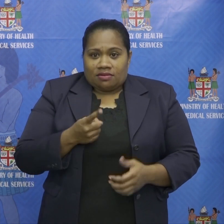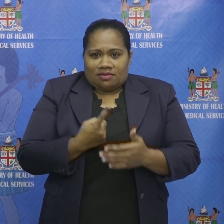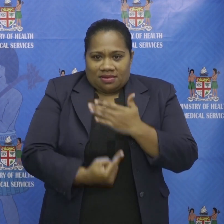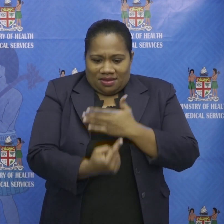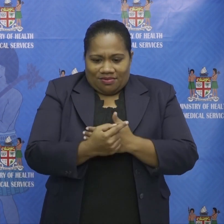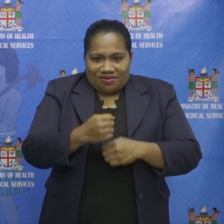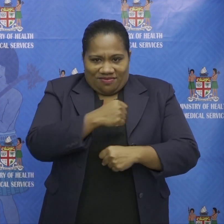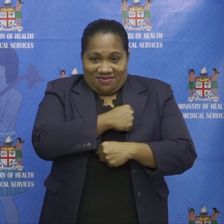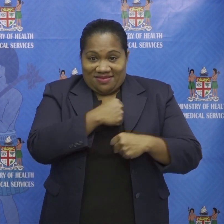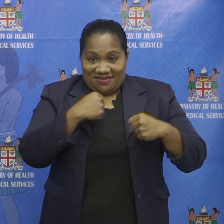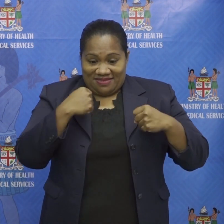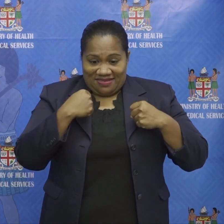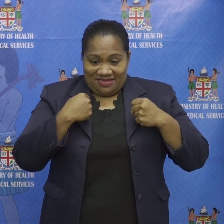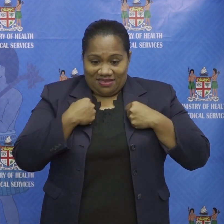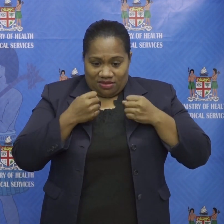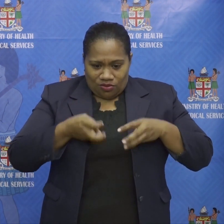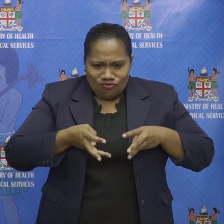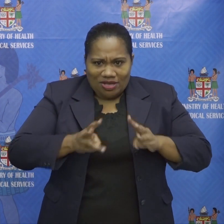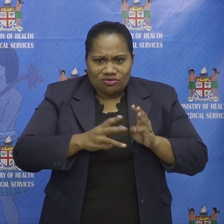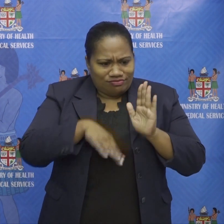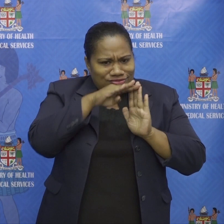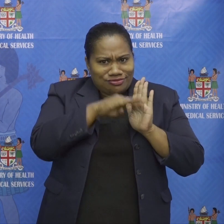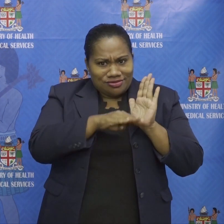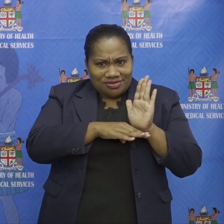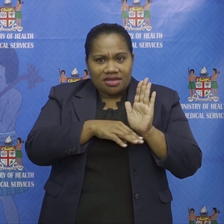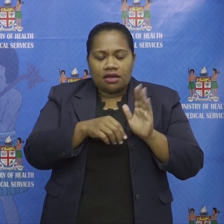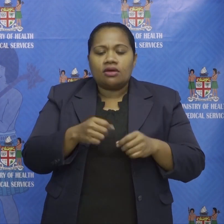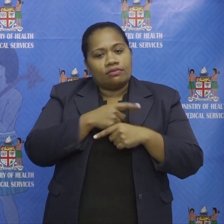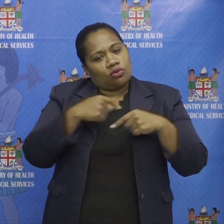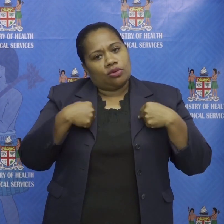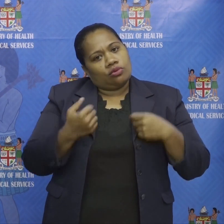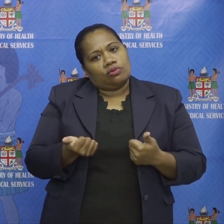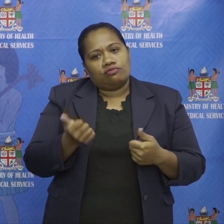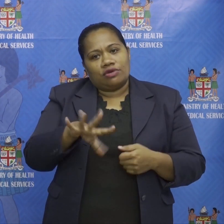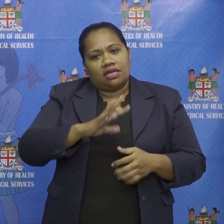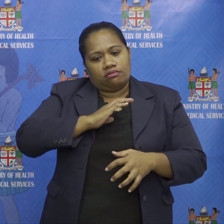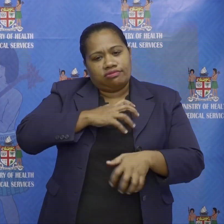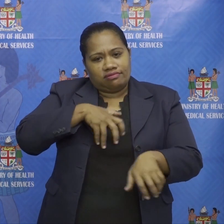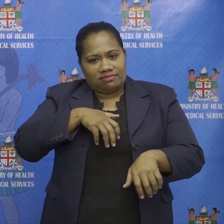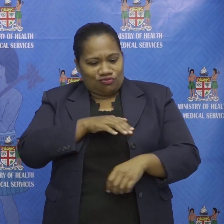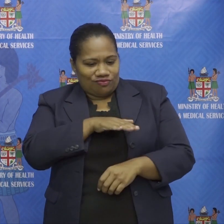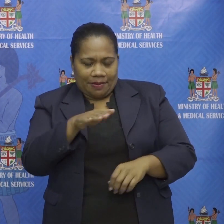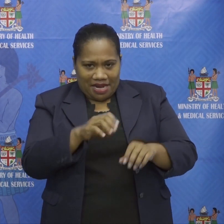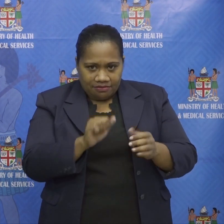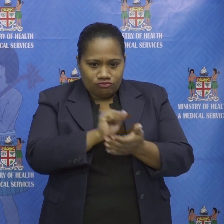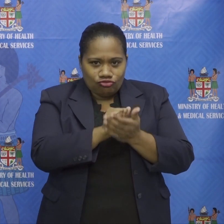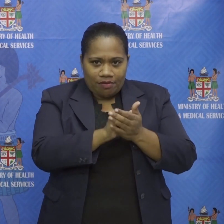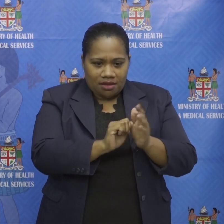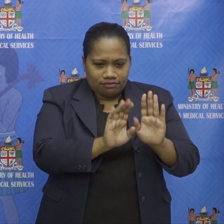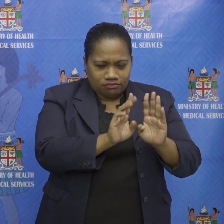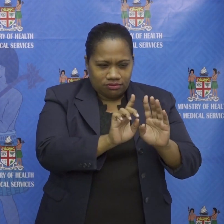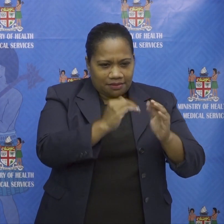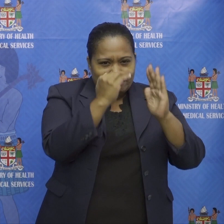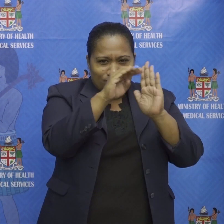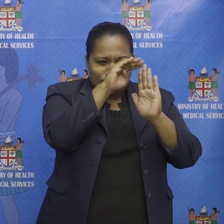and we have already adapted them accordingly but I want the public to have a clear